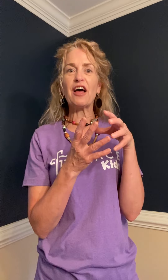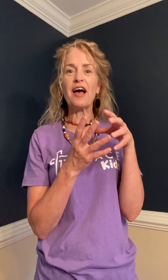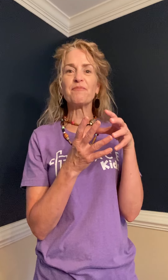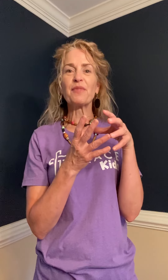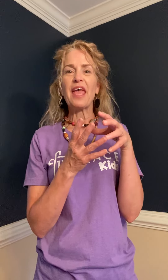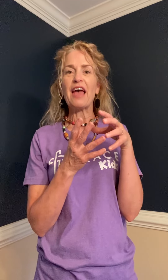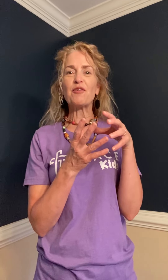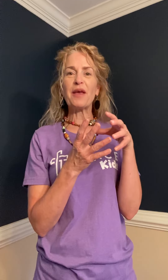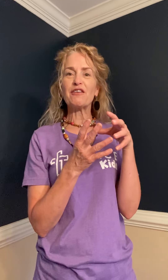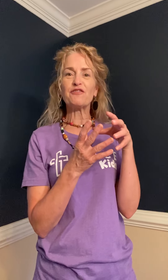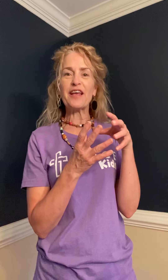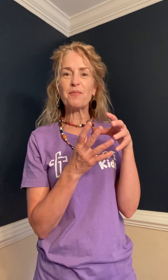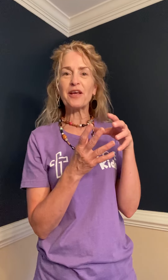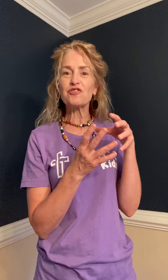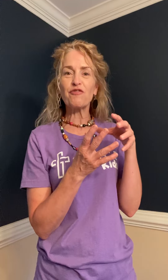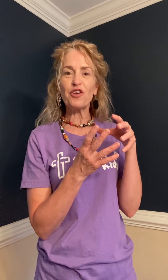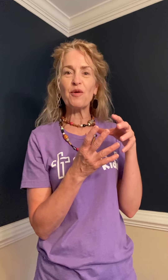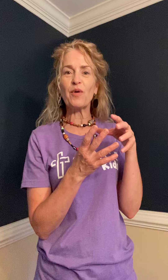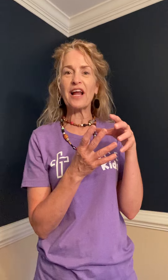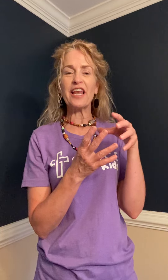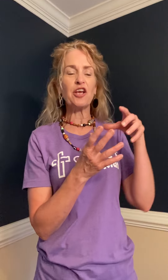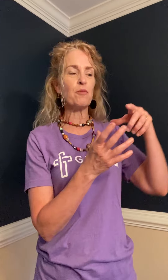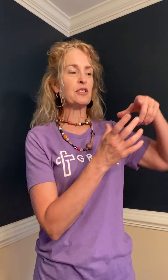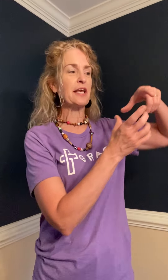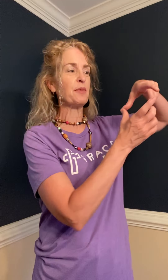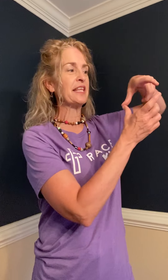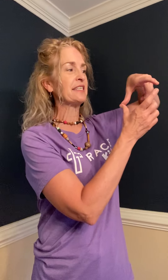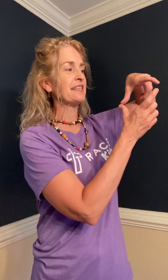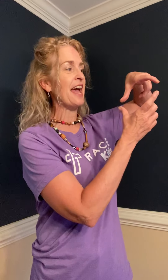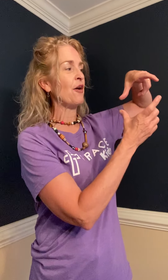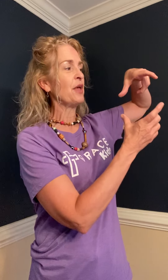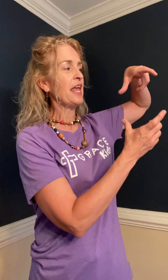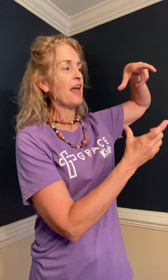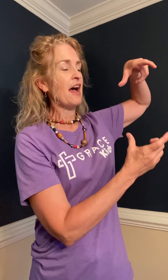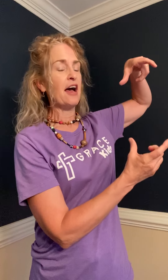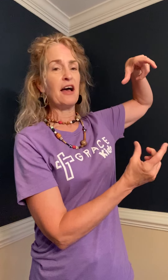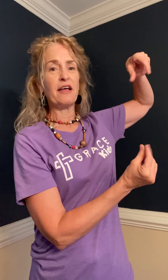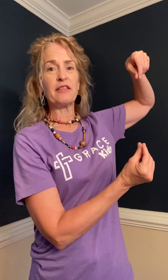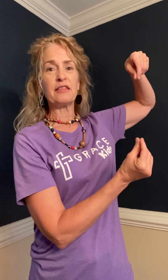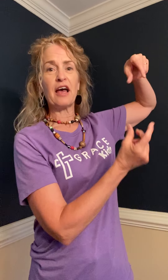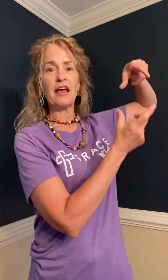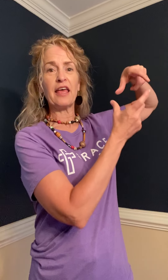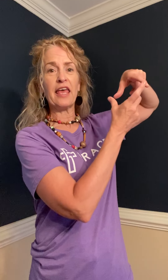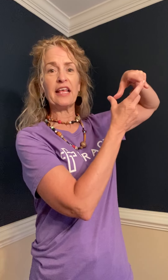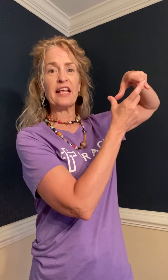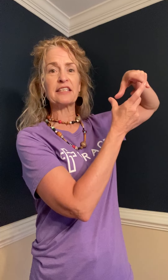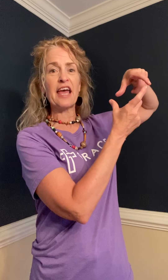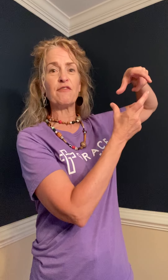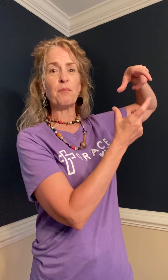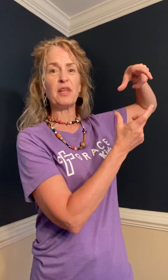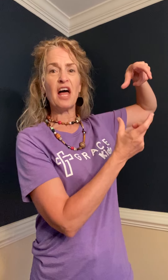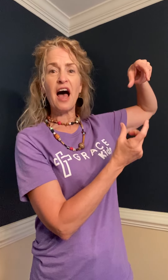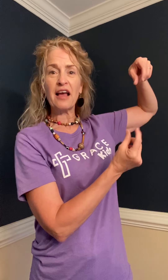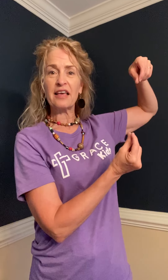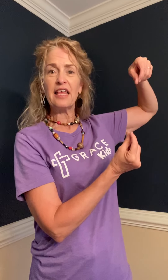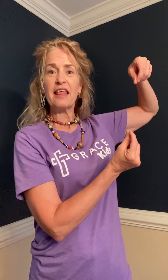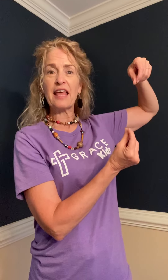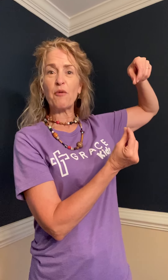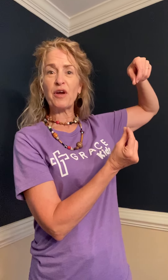have your parents find a picture for you of what a honeycomb looks like but this is how the it's kind of a block that where